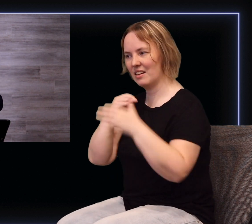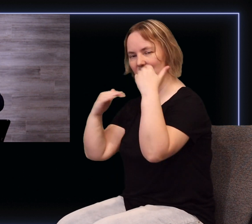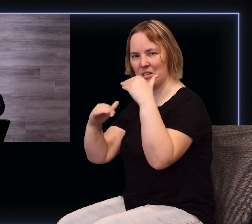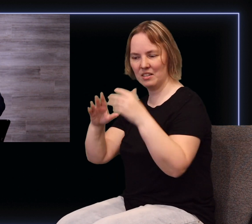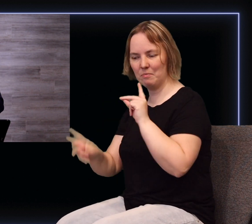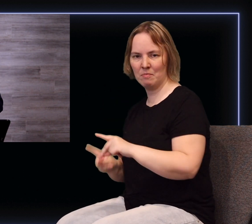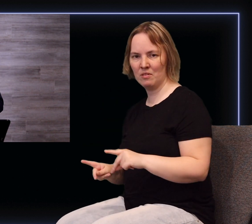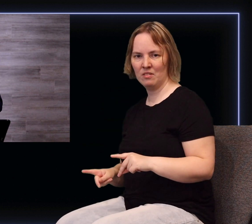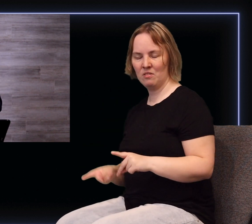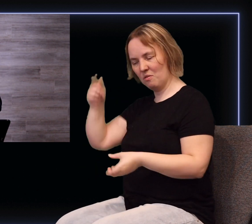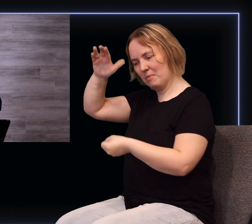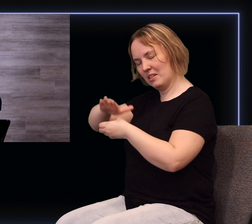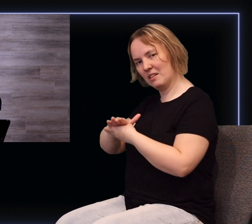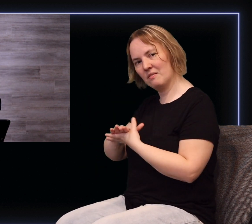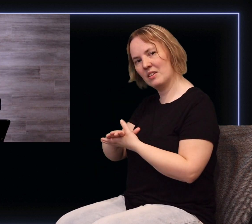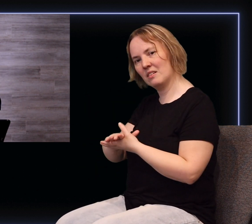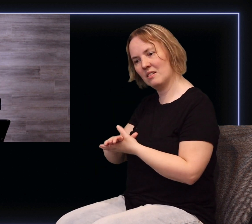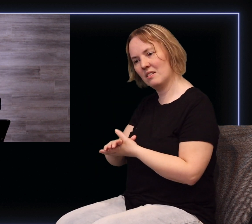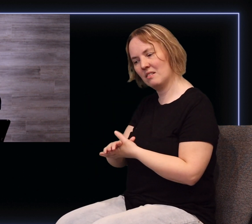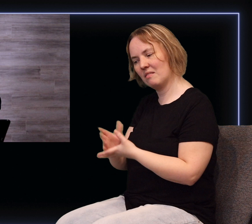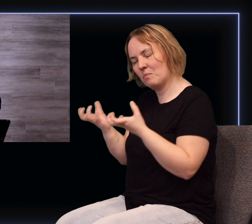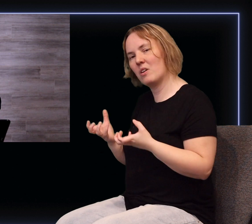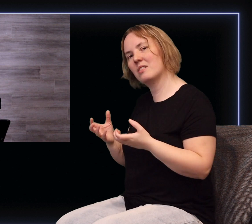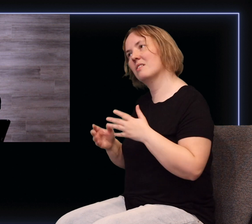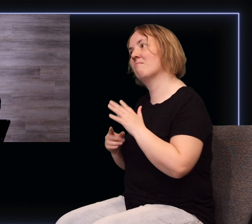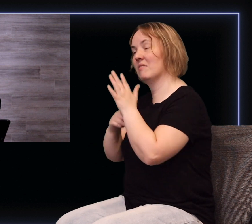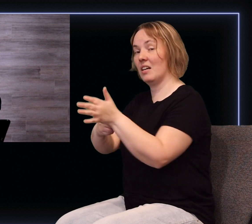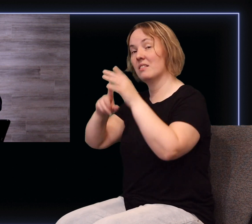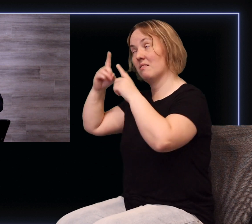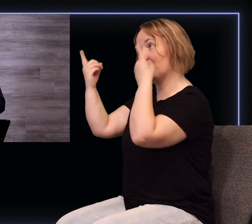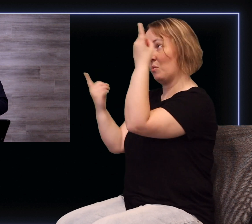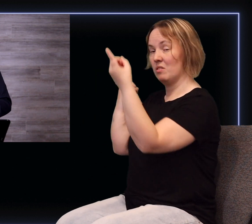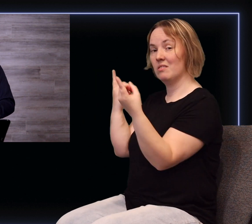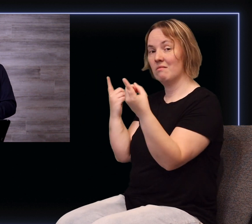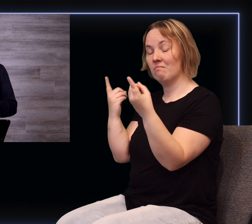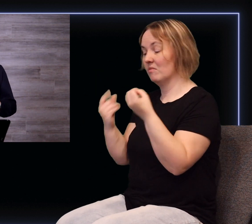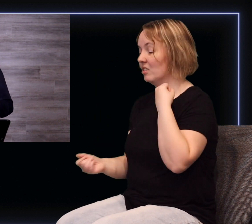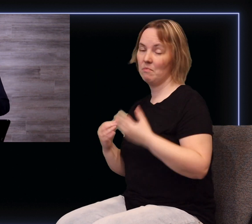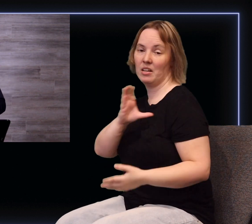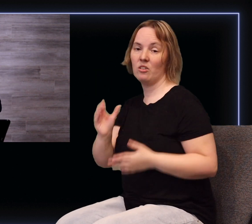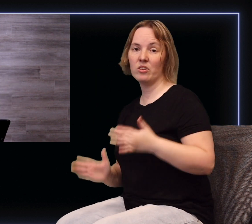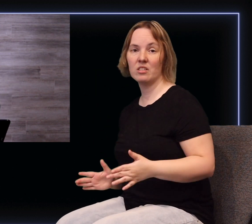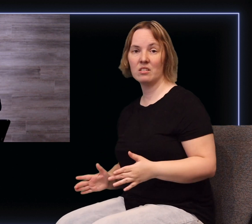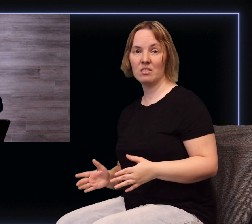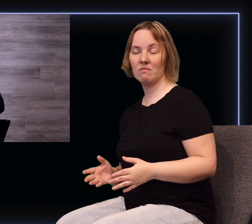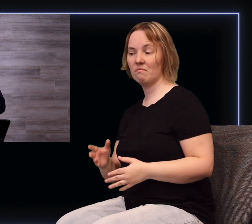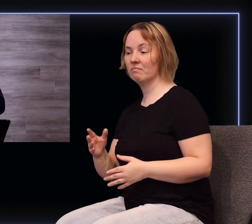desire to see signs and wonders. There are just as many Christians who are also attracted to the